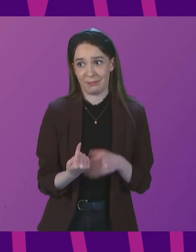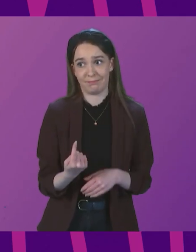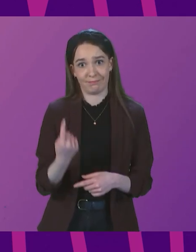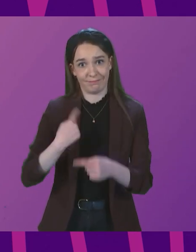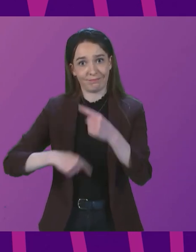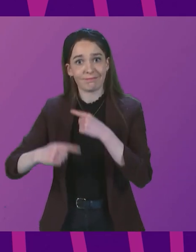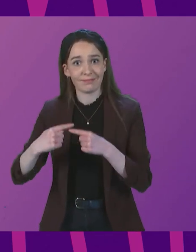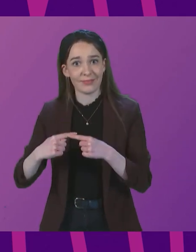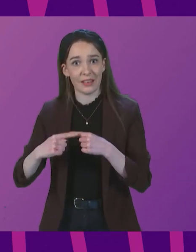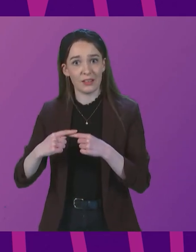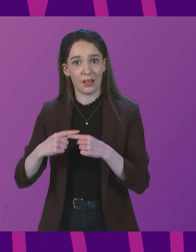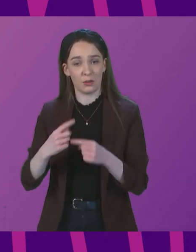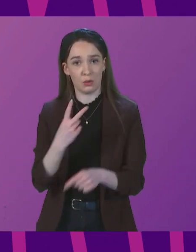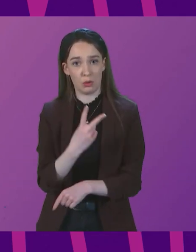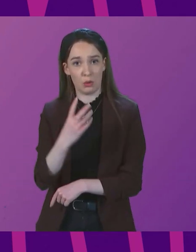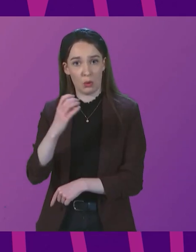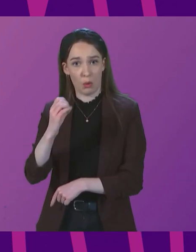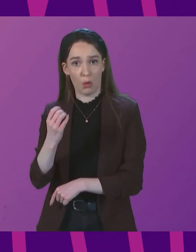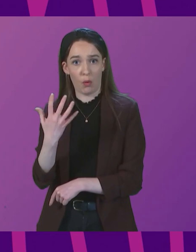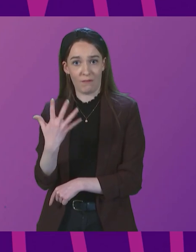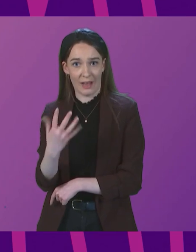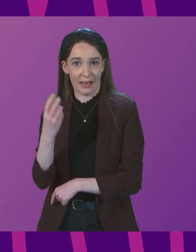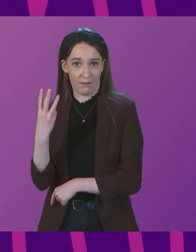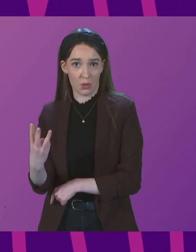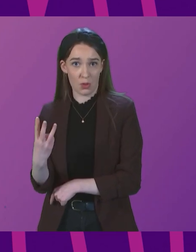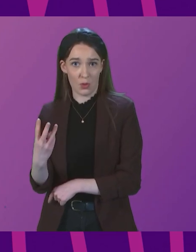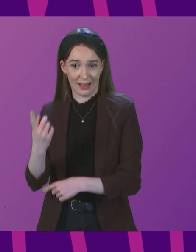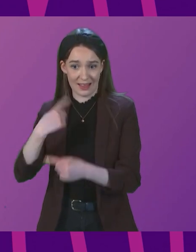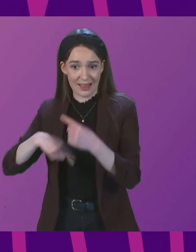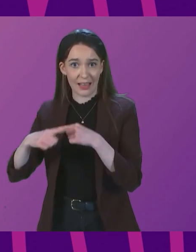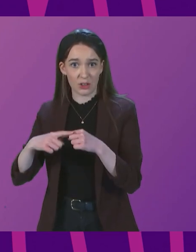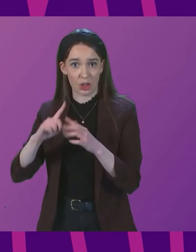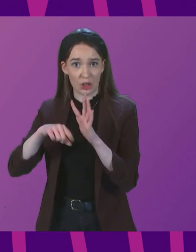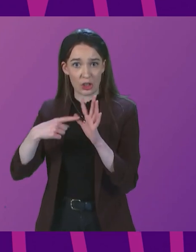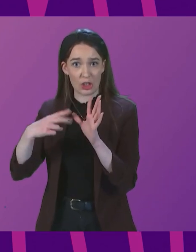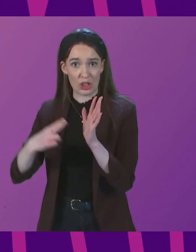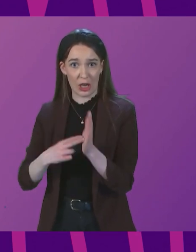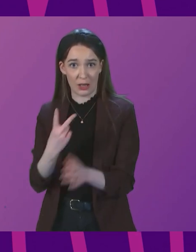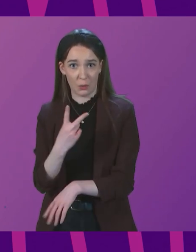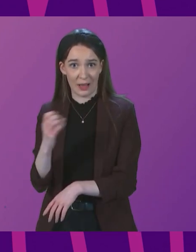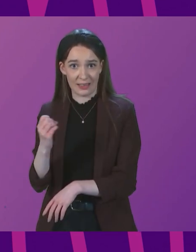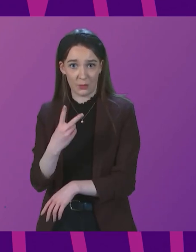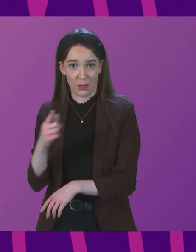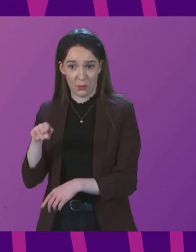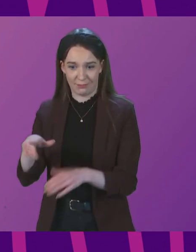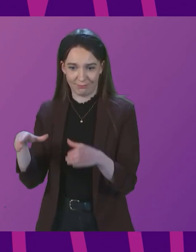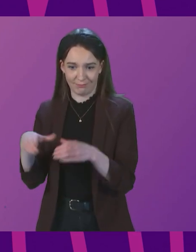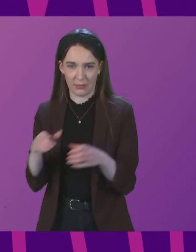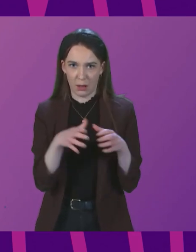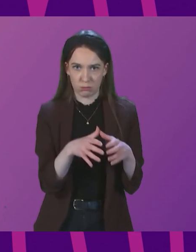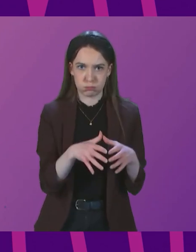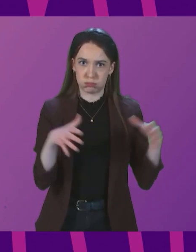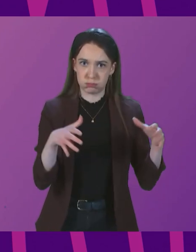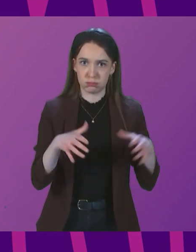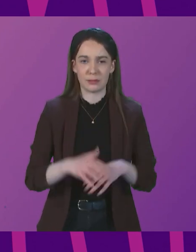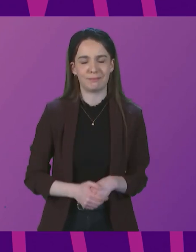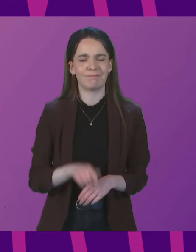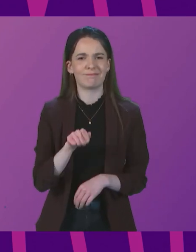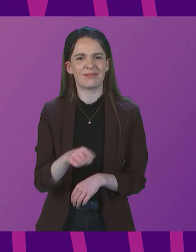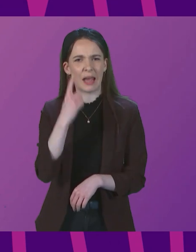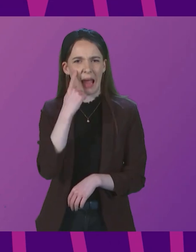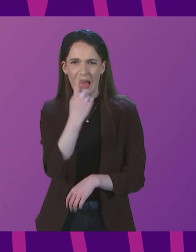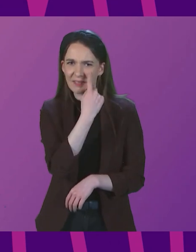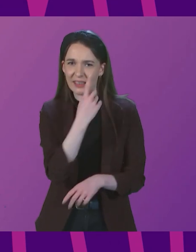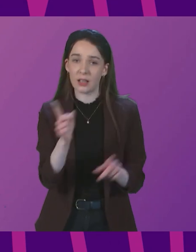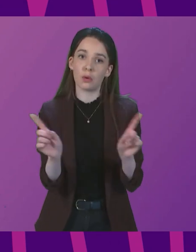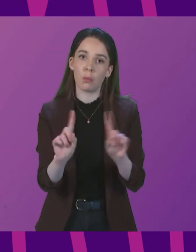which was 2053 back in January 2021. More positively, and again, this is evidence of the